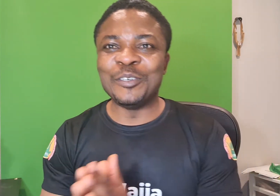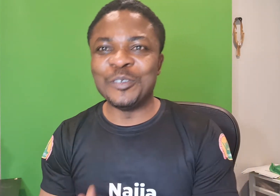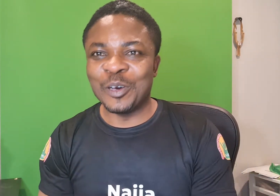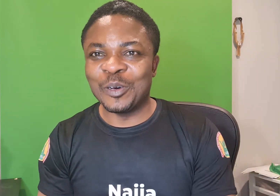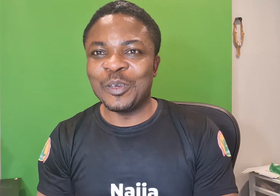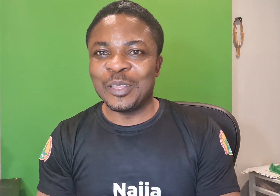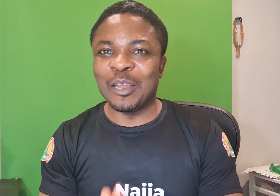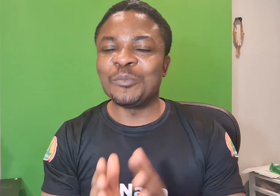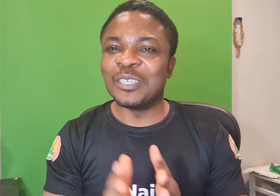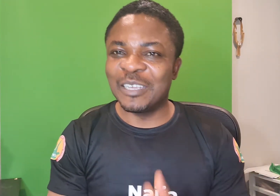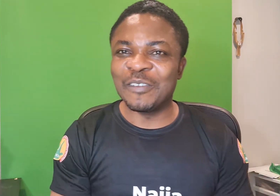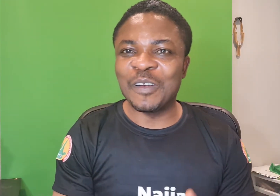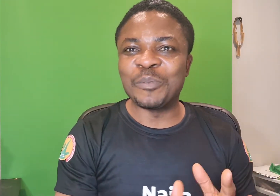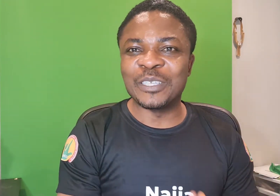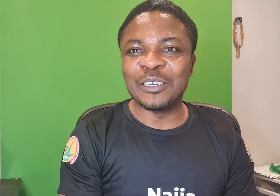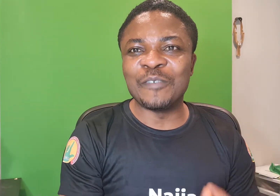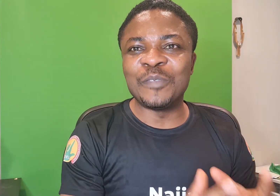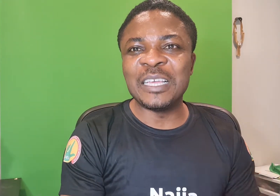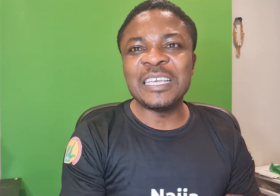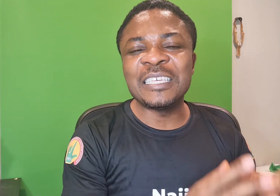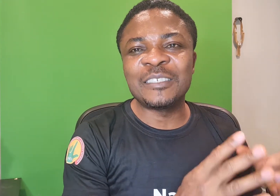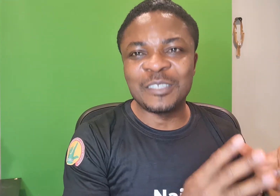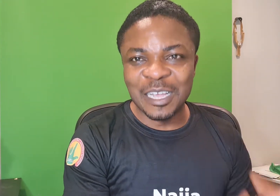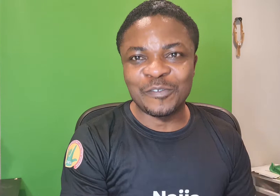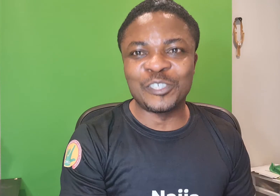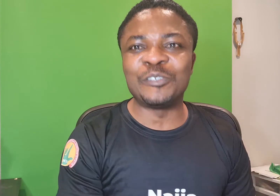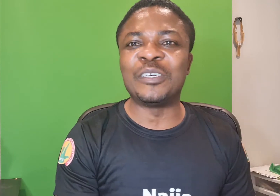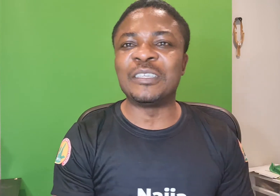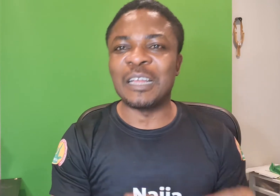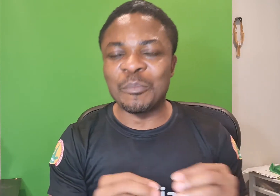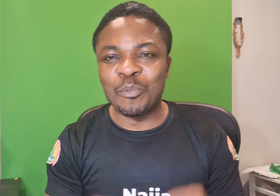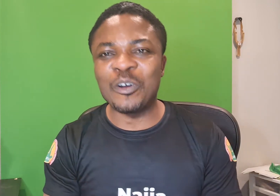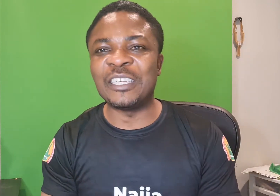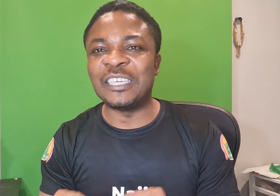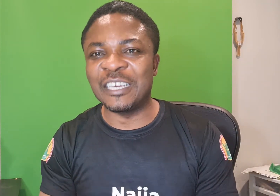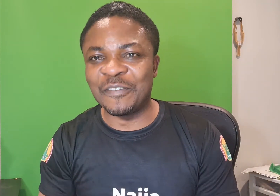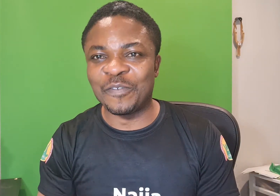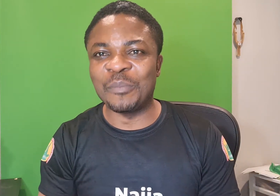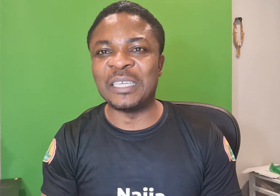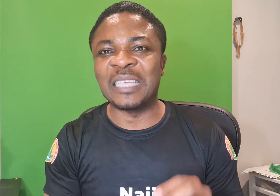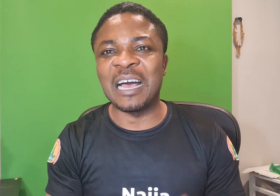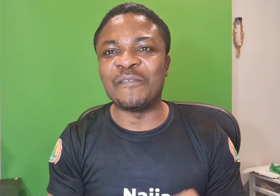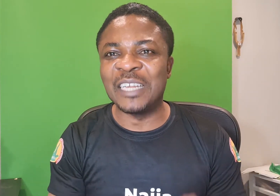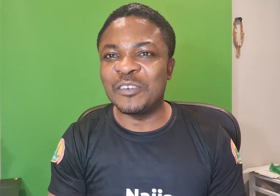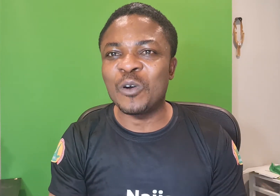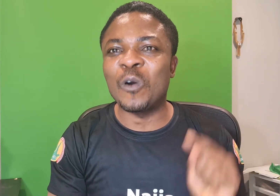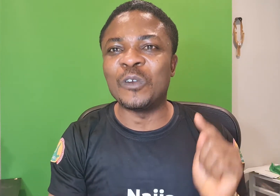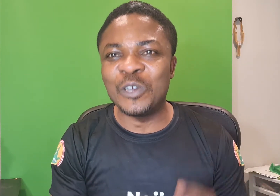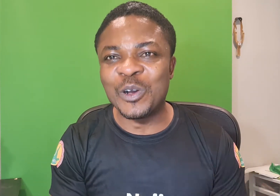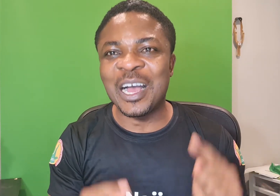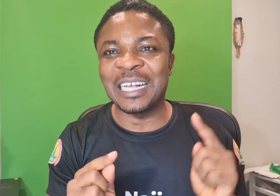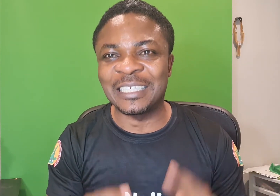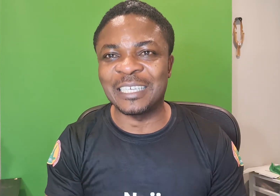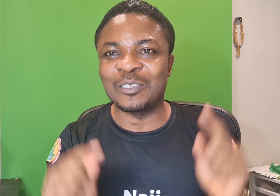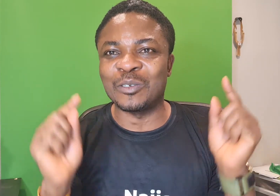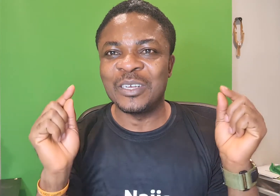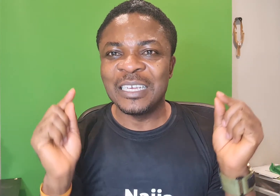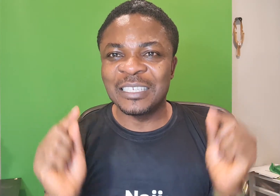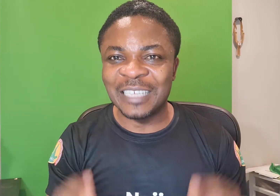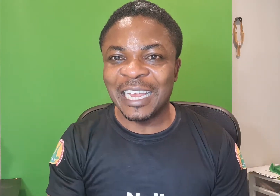you know that up to 75% of these deaf children that are born in hearing families have little or no access to sign